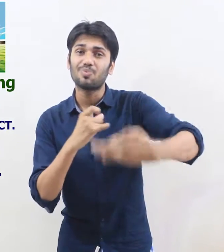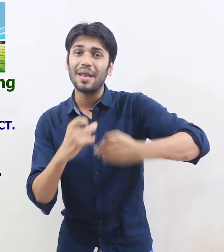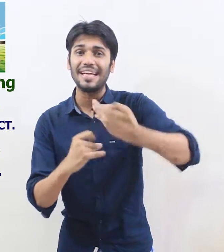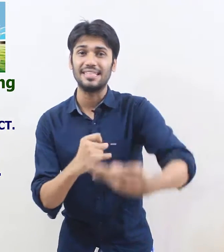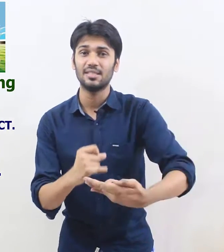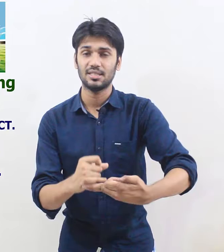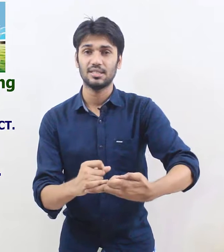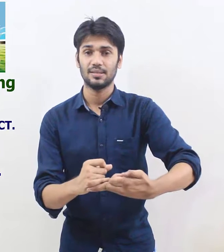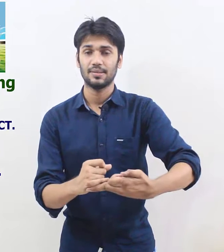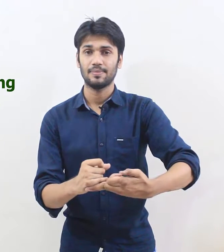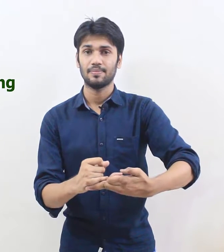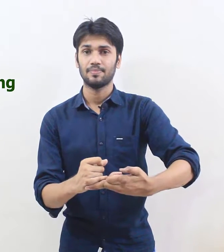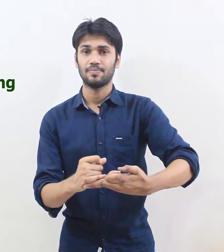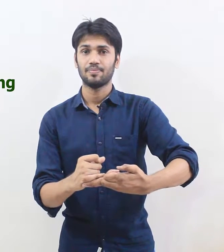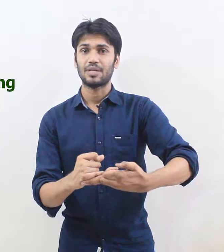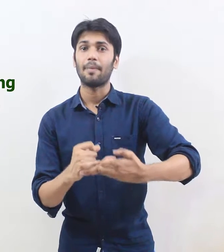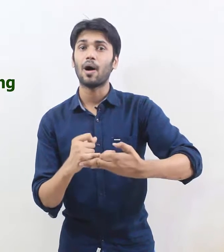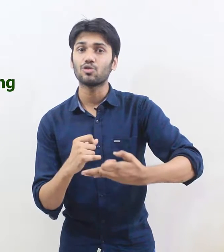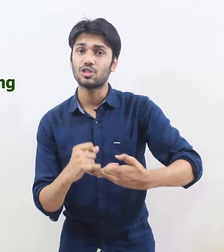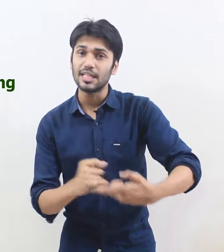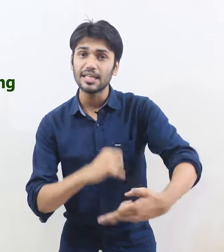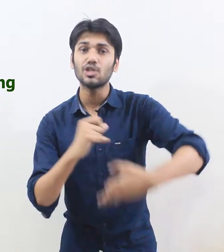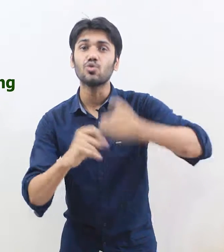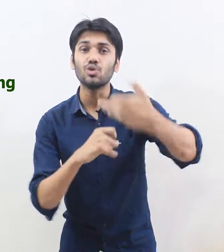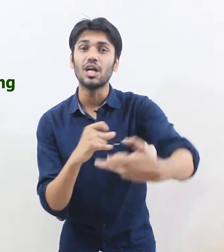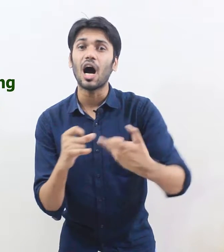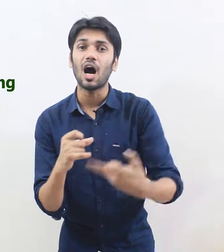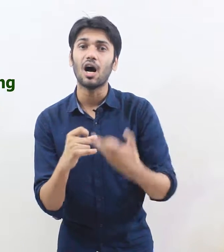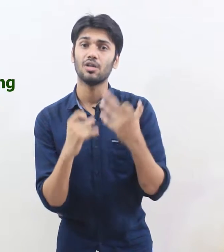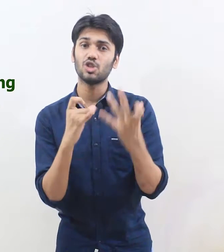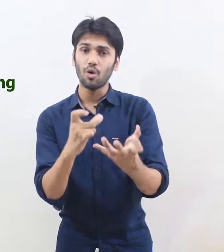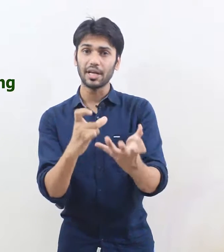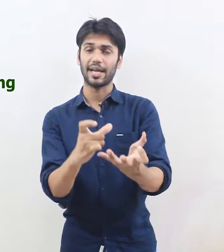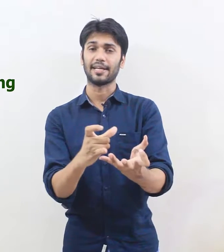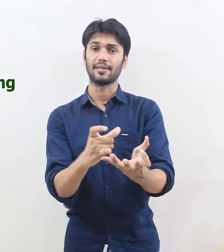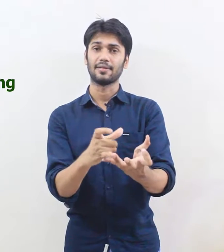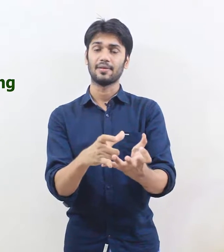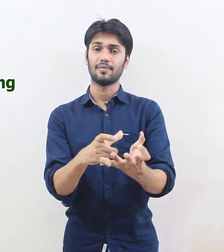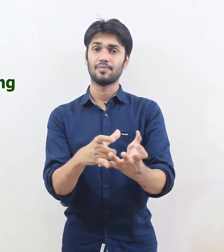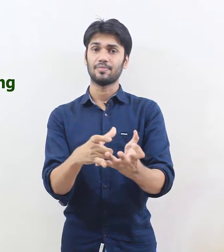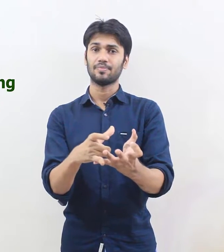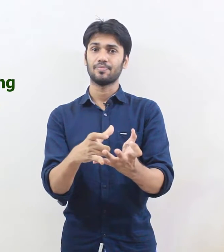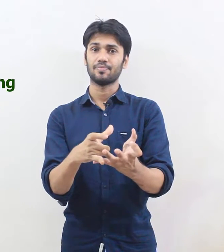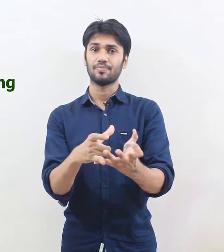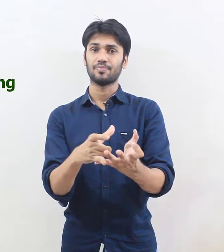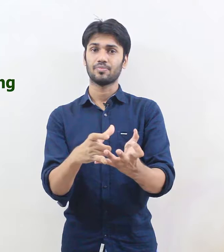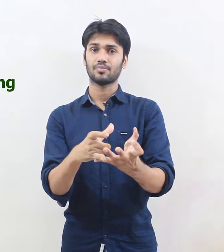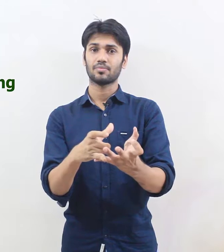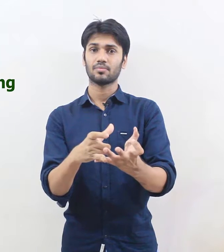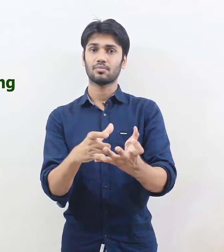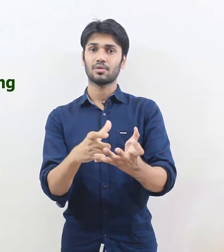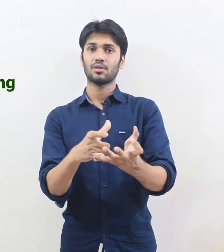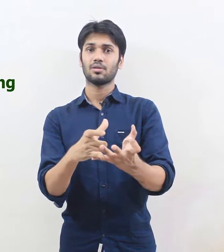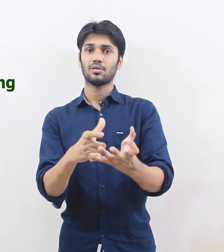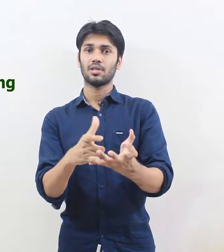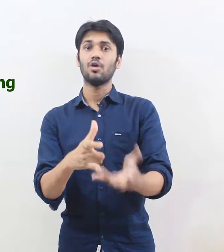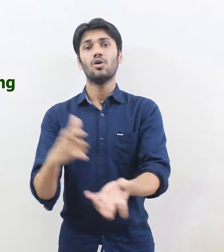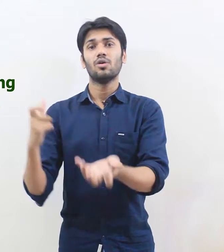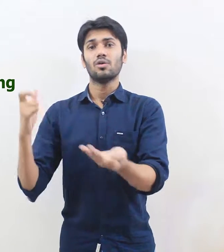explains about the thing we are talking about the we talking about now